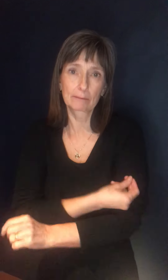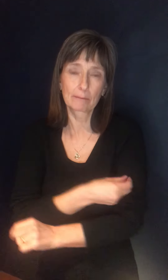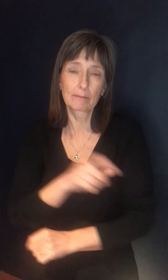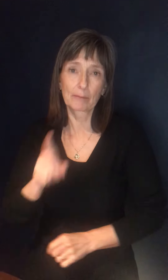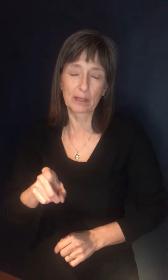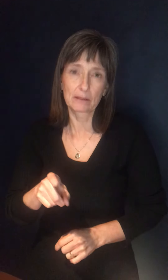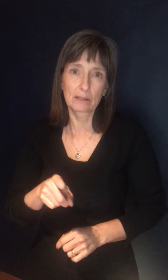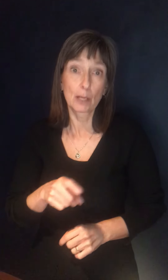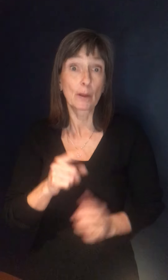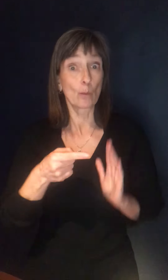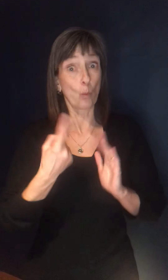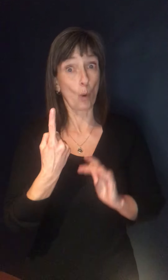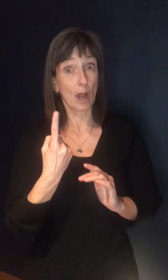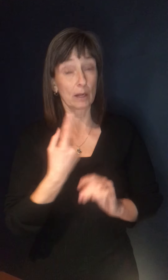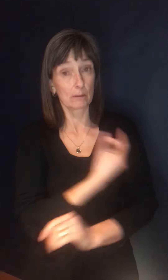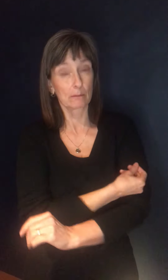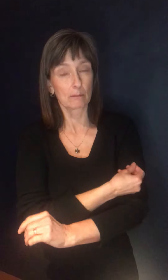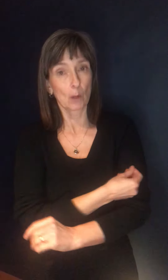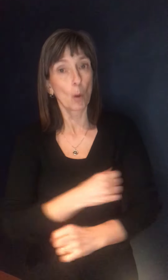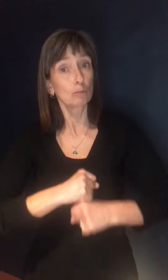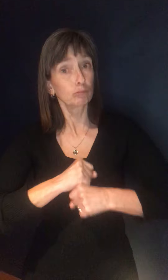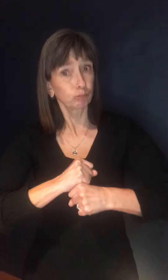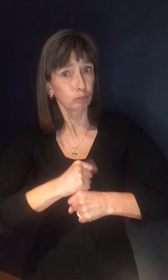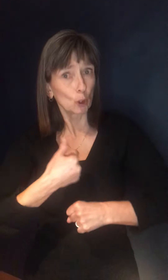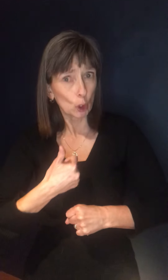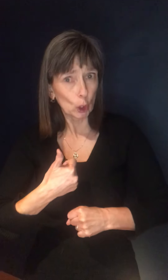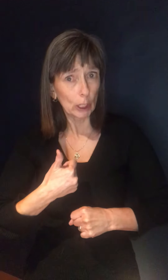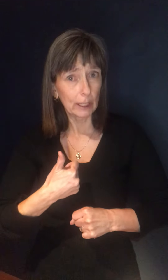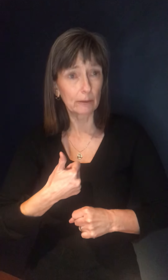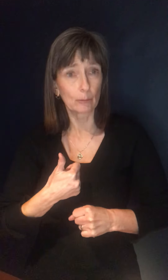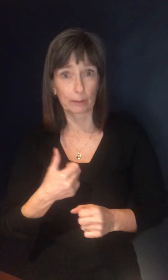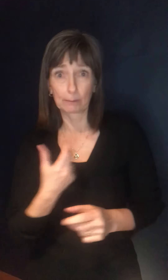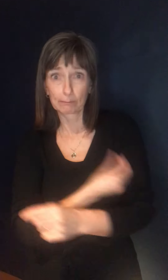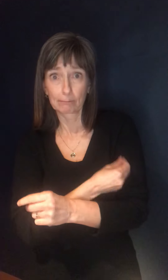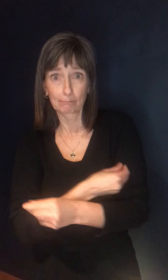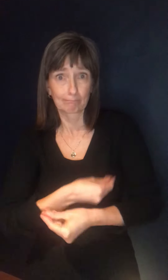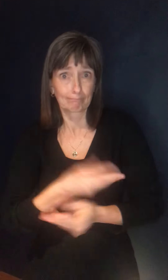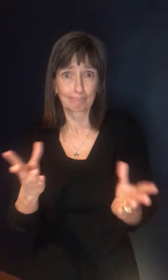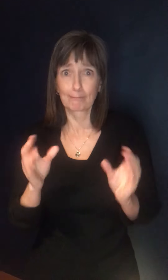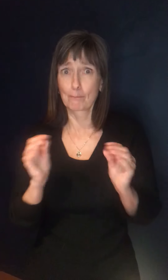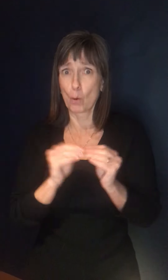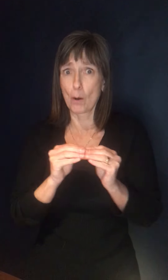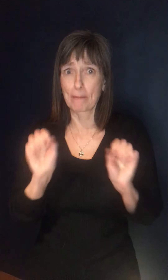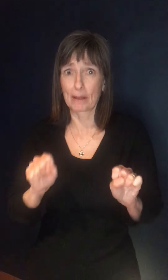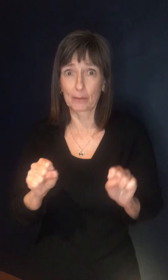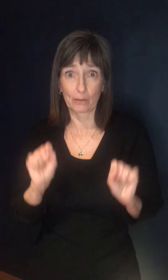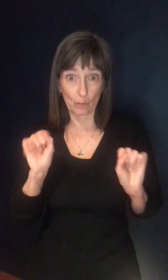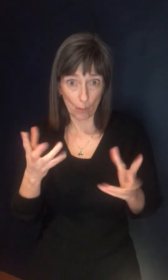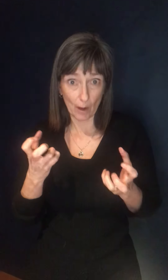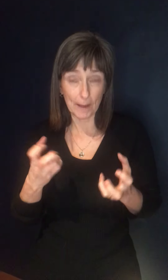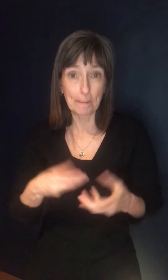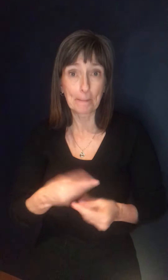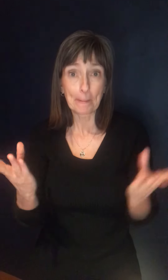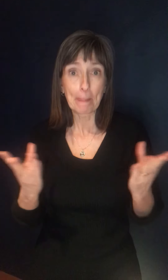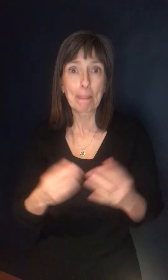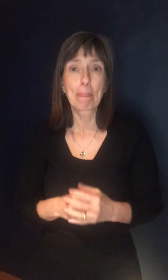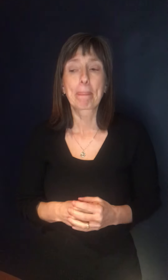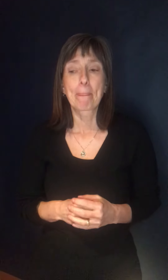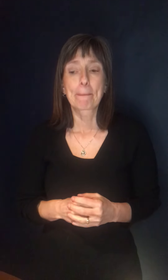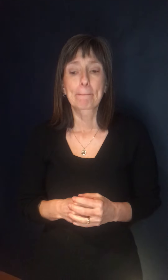protection with one dose, and that's why we want to do as many people as we can with one dose. Uh, but to get that, um, sort of, uh,